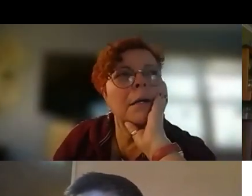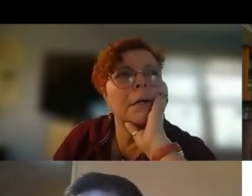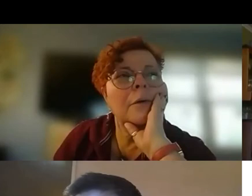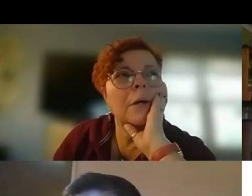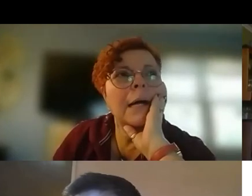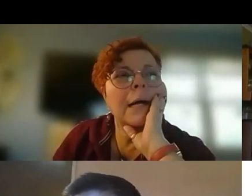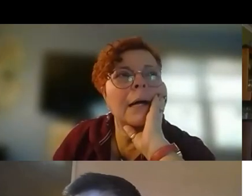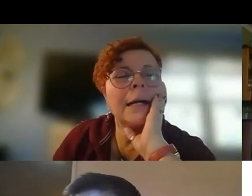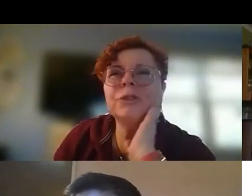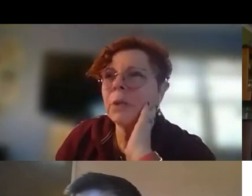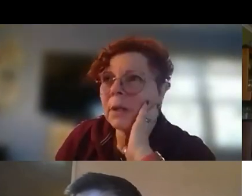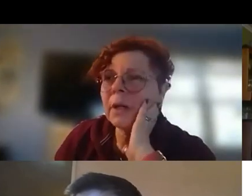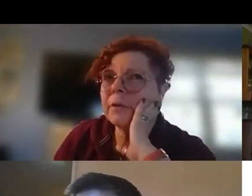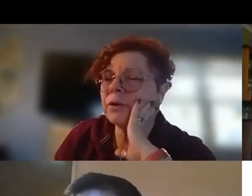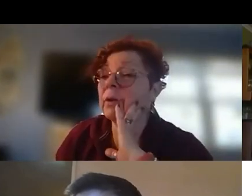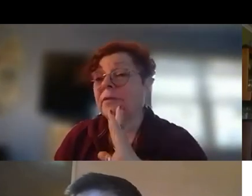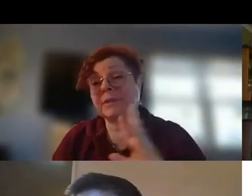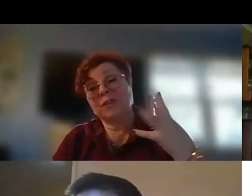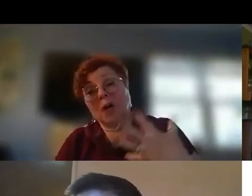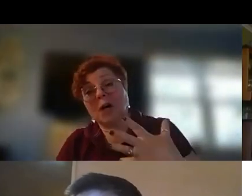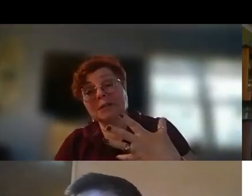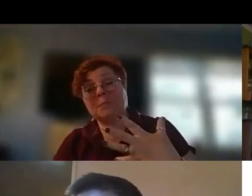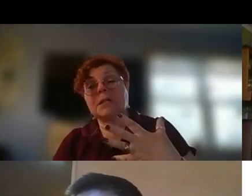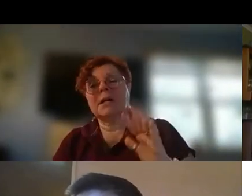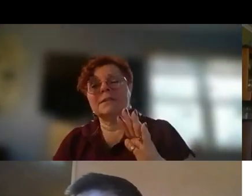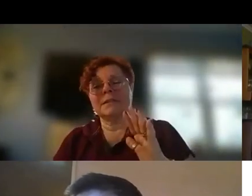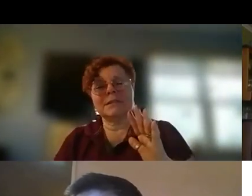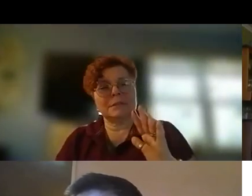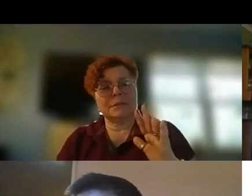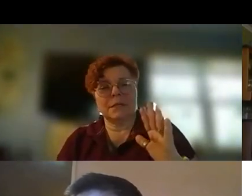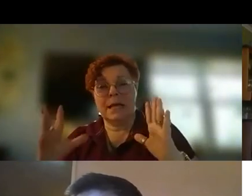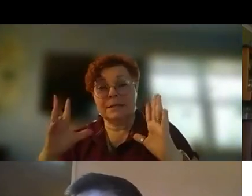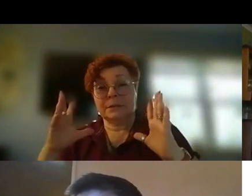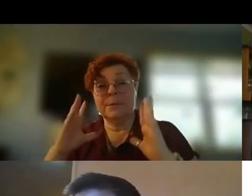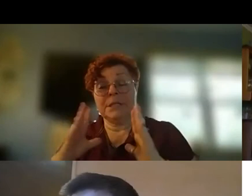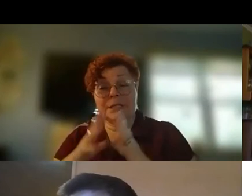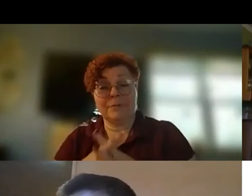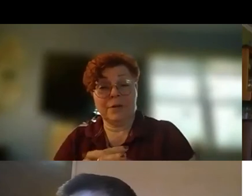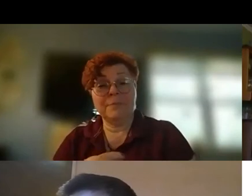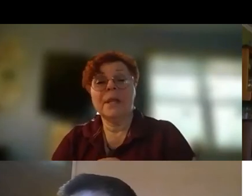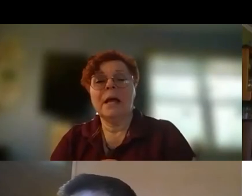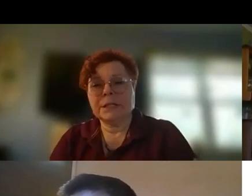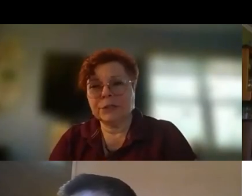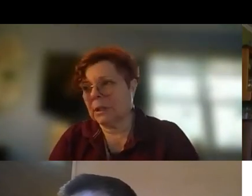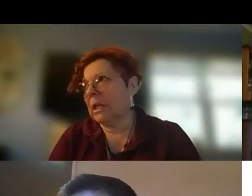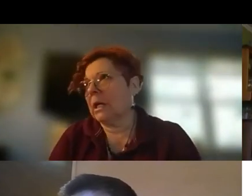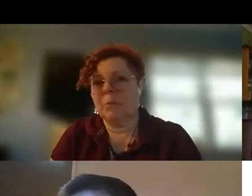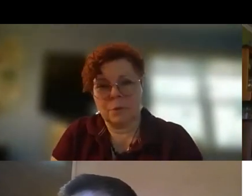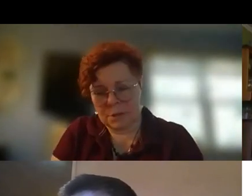like in general. I do a lot. So if it's songs, because it's has a limited timeframe, I do a lot more work,